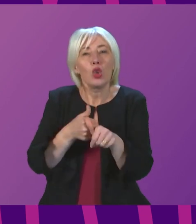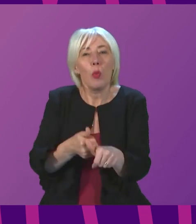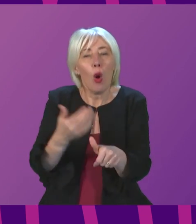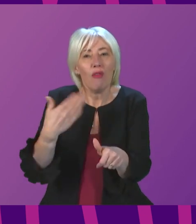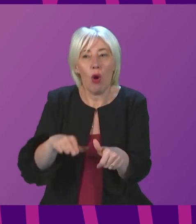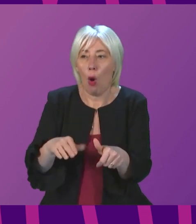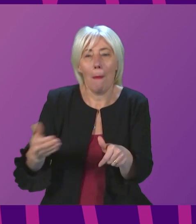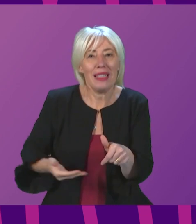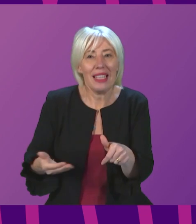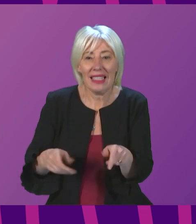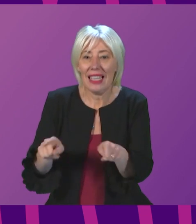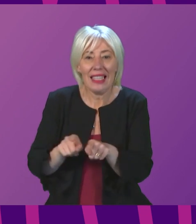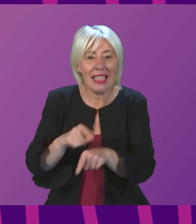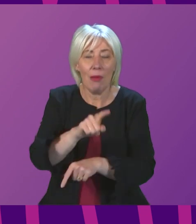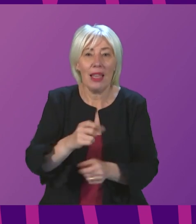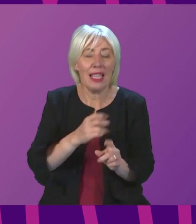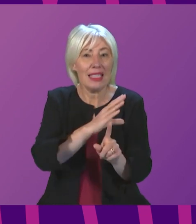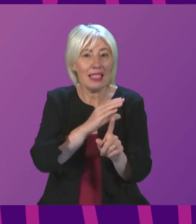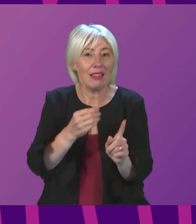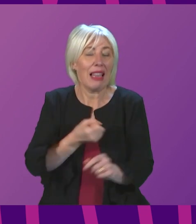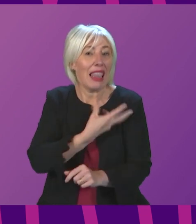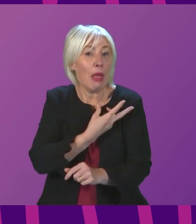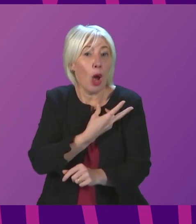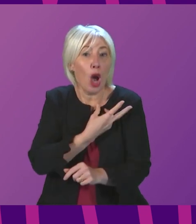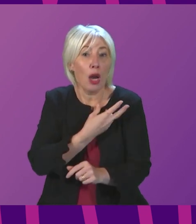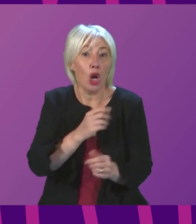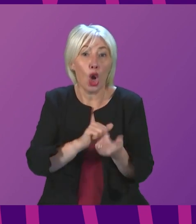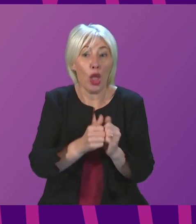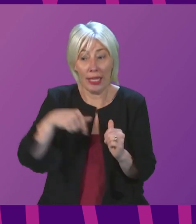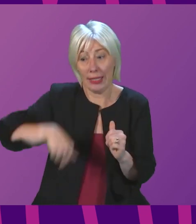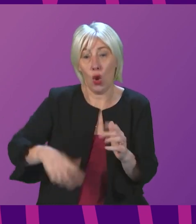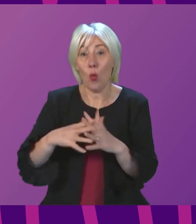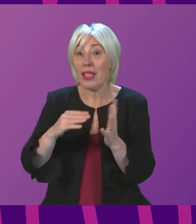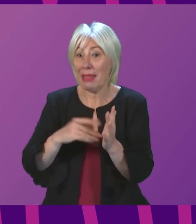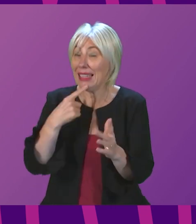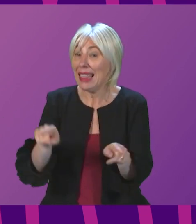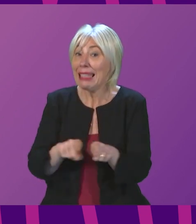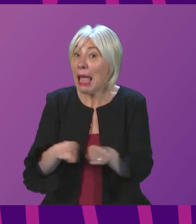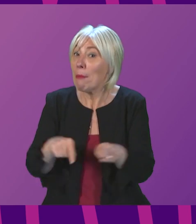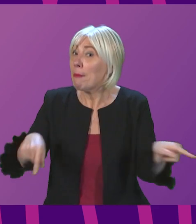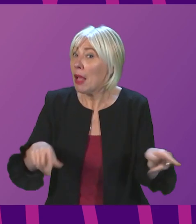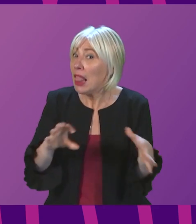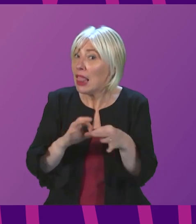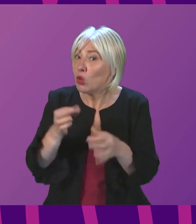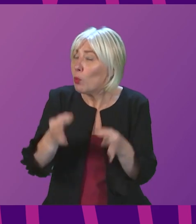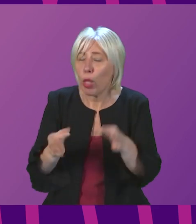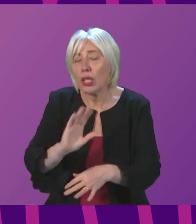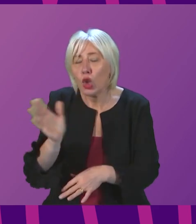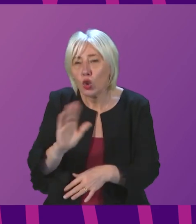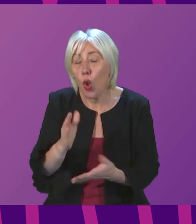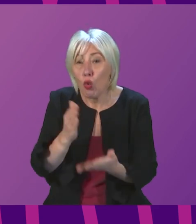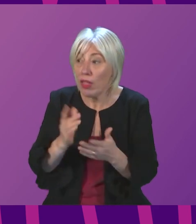is exactly the same as his Labour colleagues are saying in the House of Commons right now. So this is not about politics. This is about all of us,